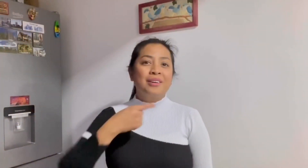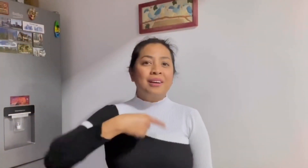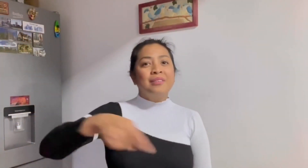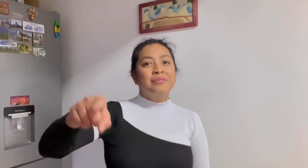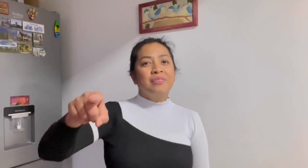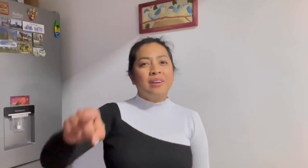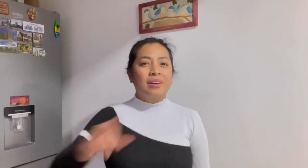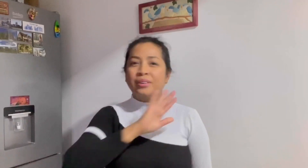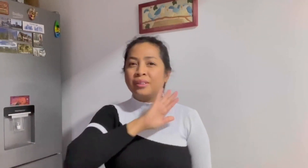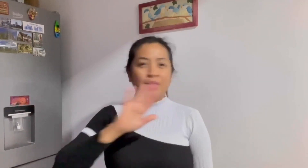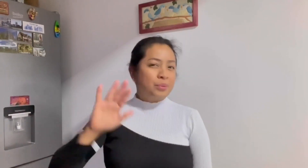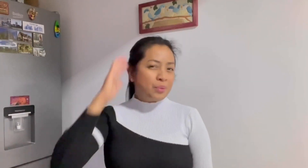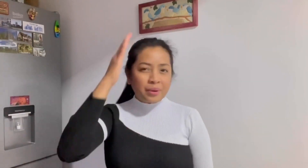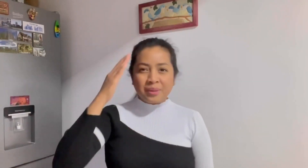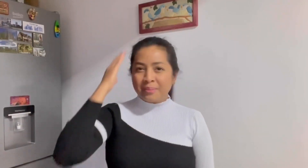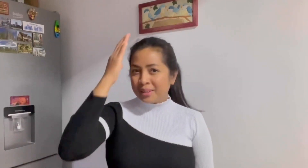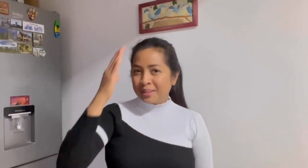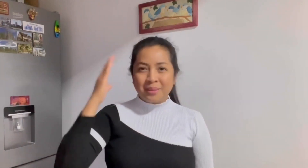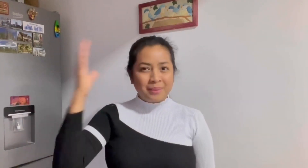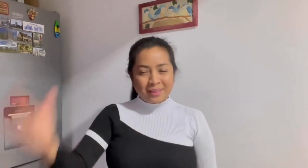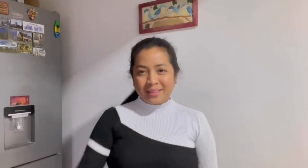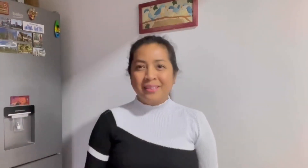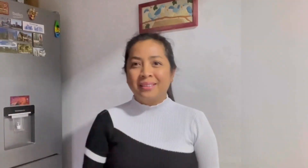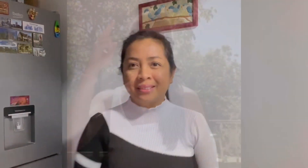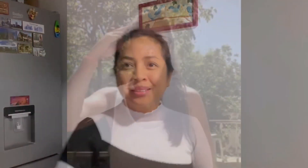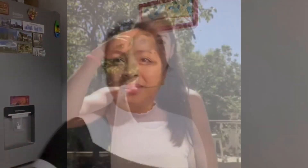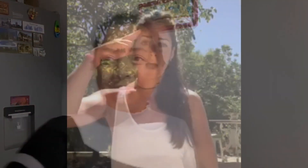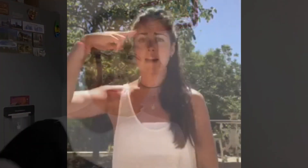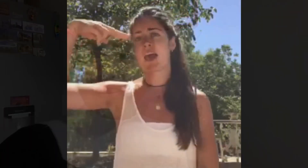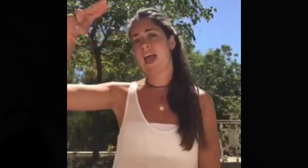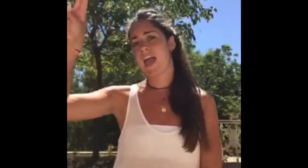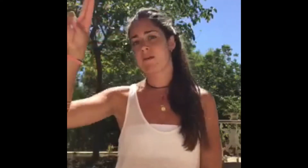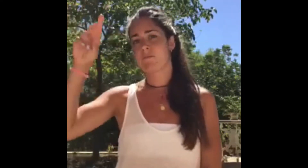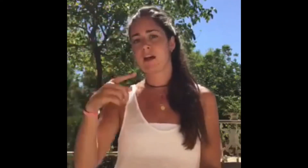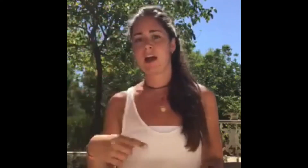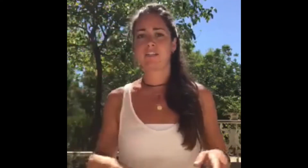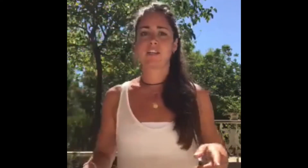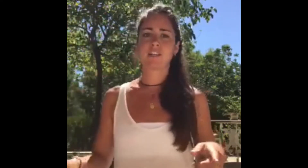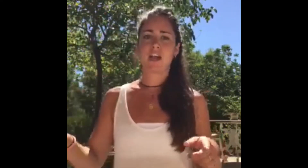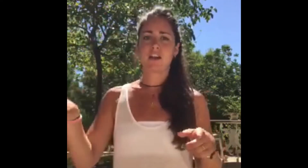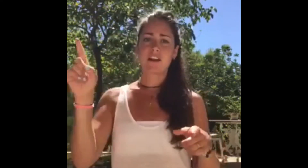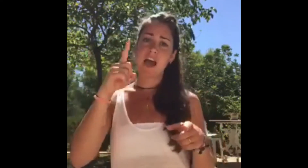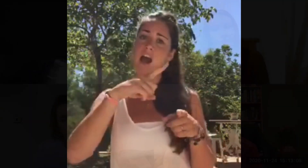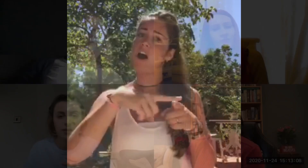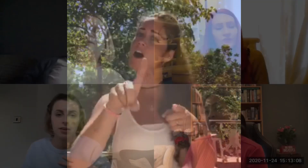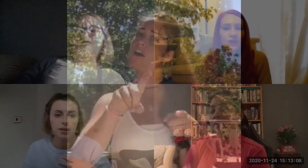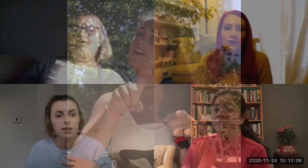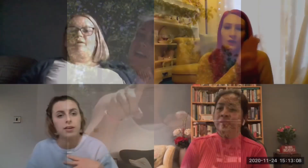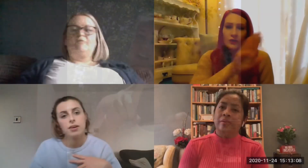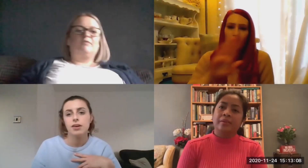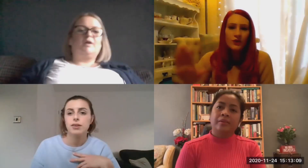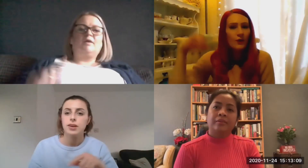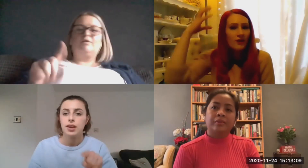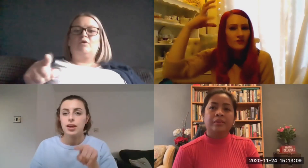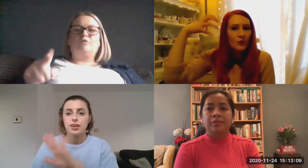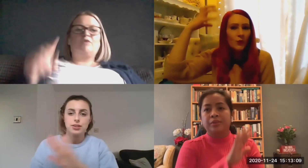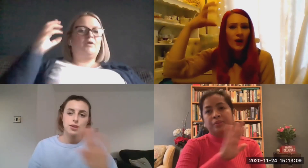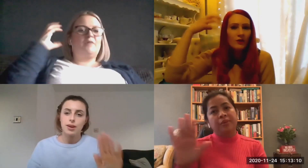how far Don't worry baby Just call my name, I'll be there in a hurry, you don't have to